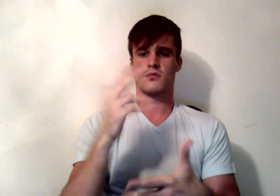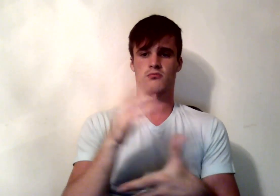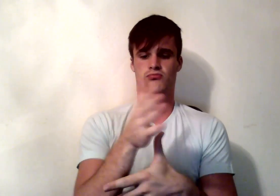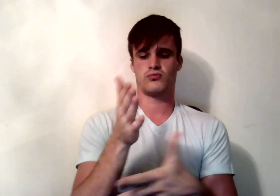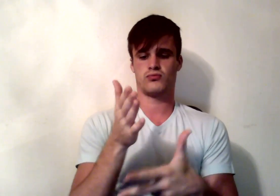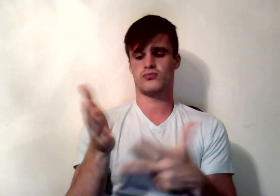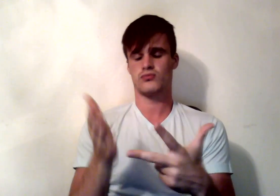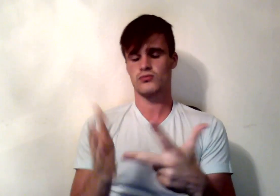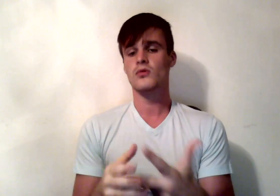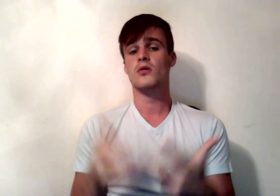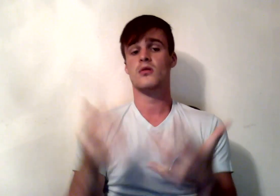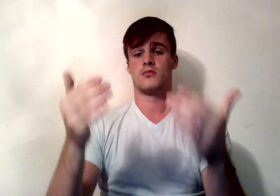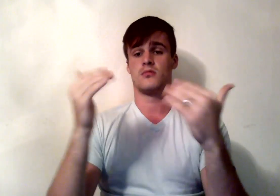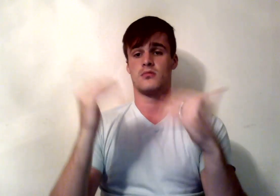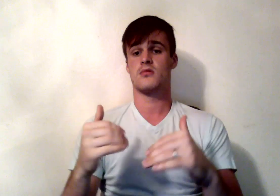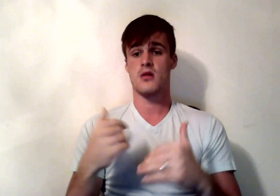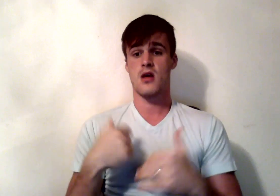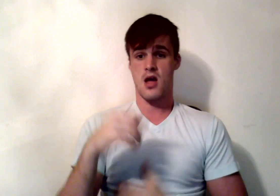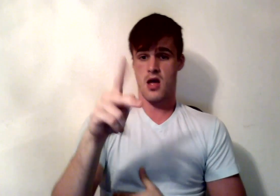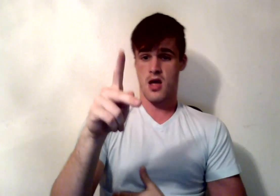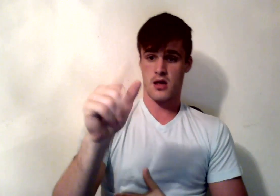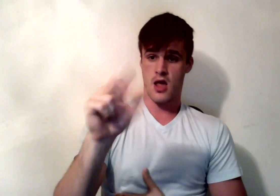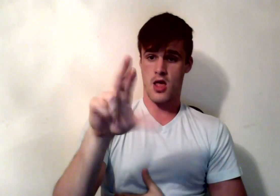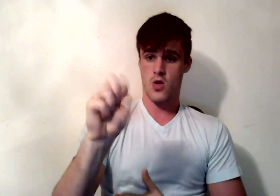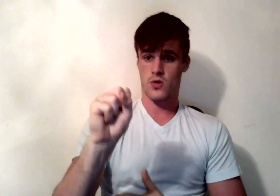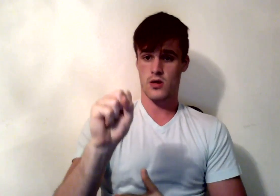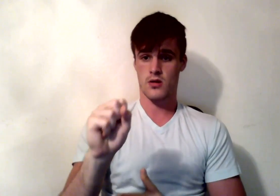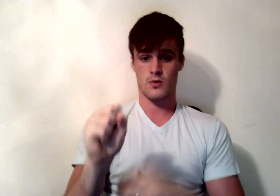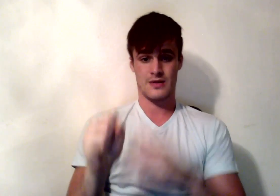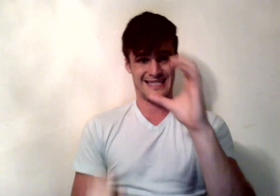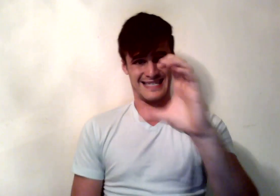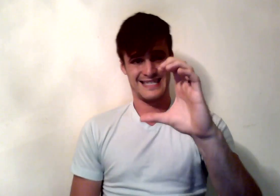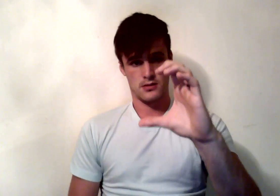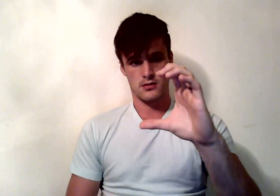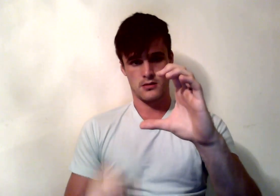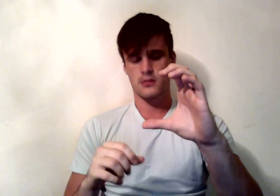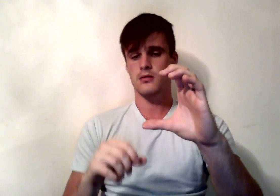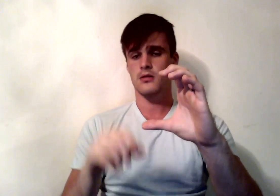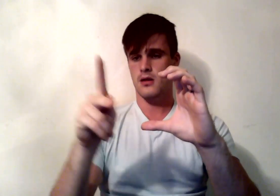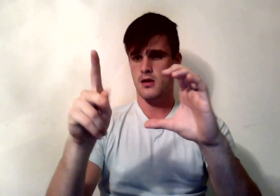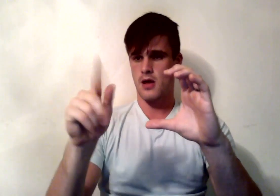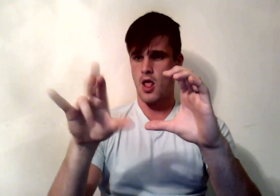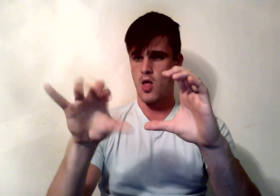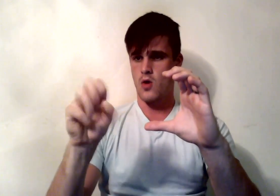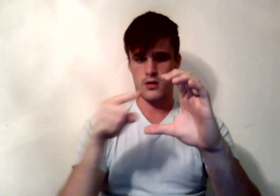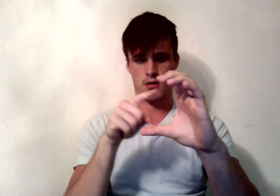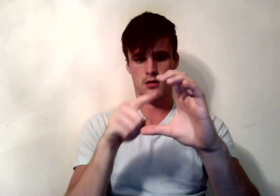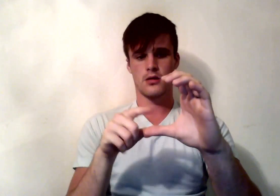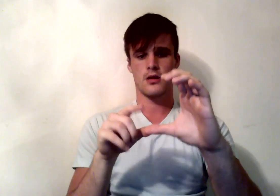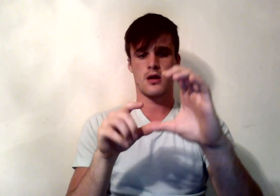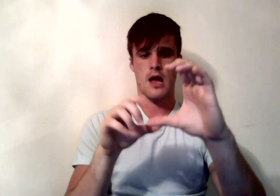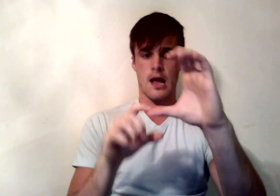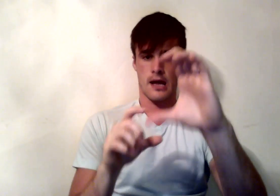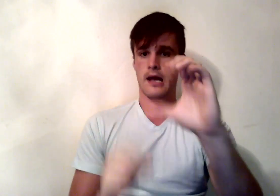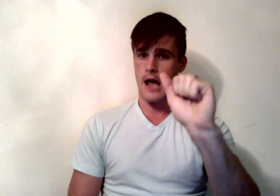word calorie with a capital C to indicate kilocalories. Therefore, 1 calorie equals 1